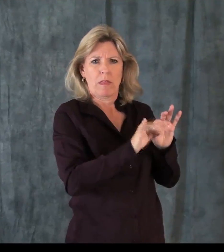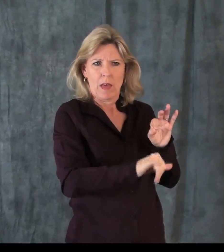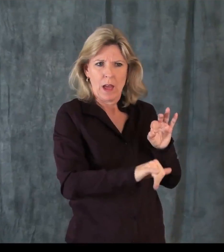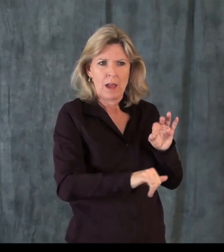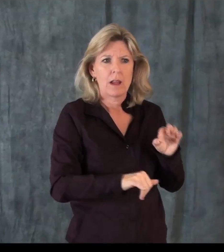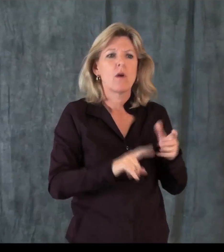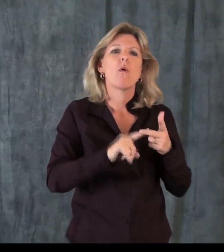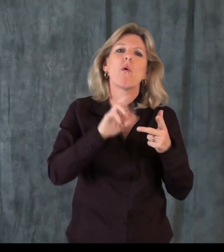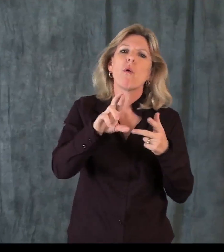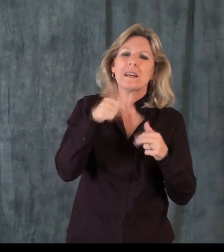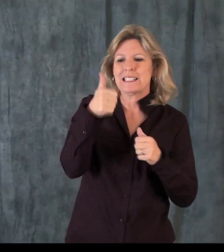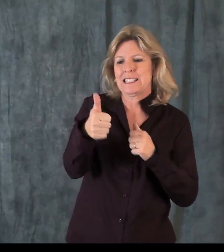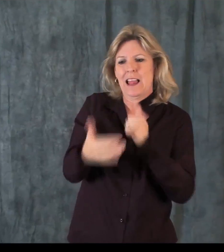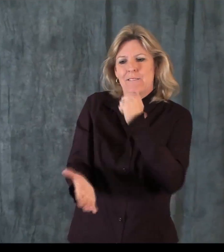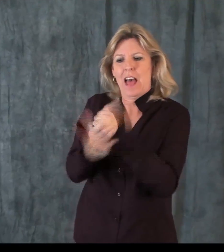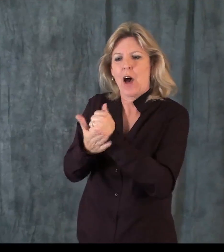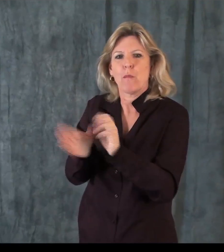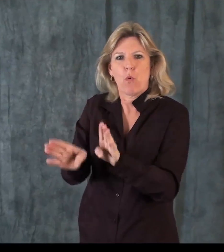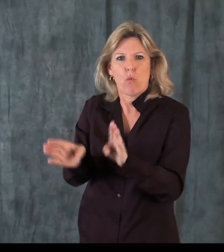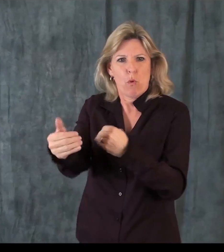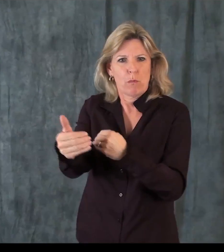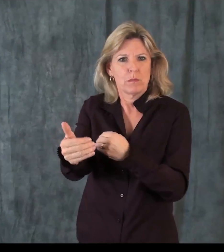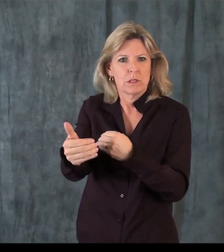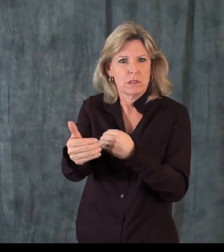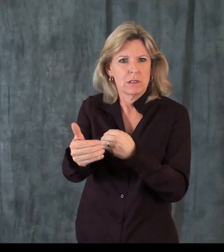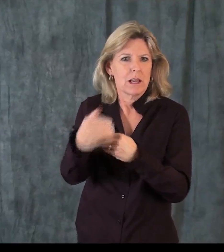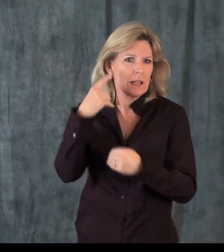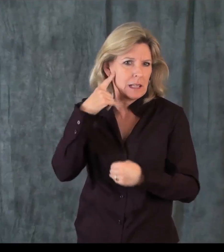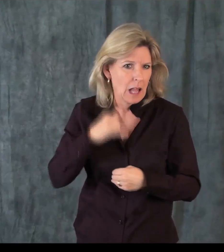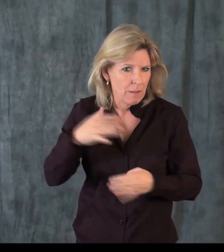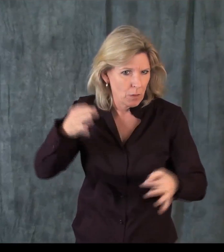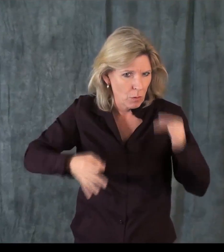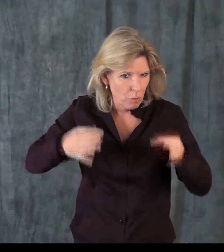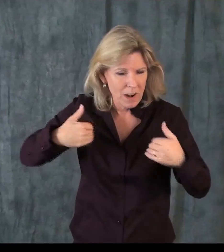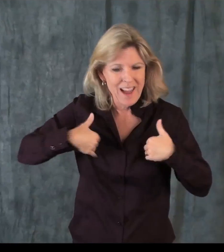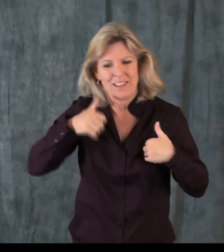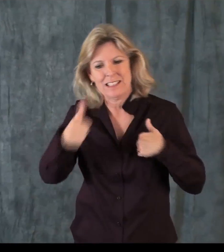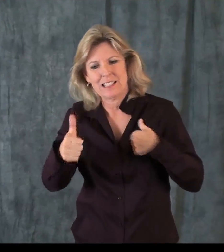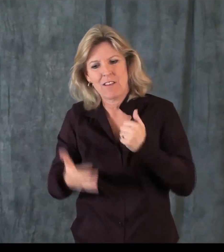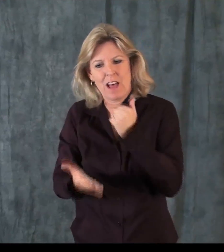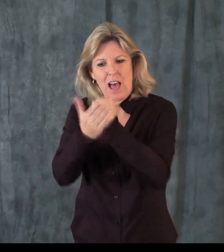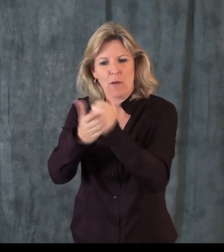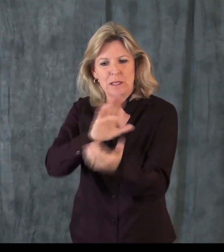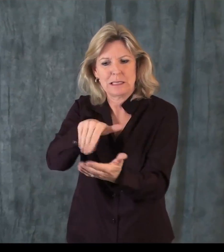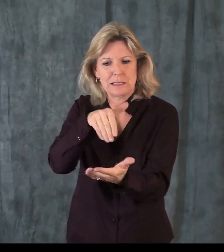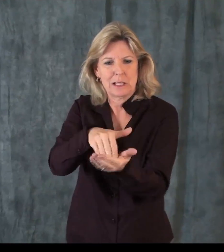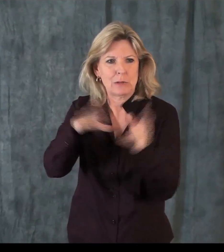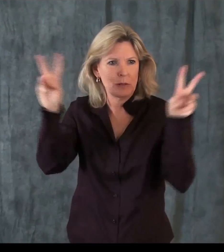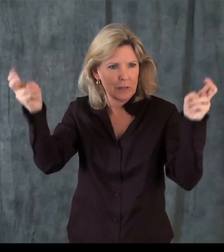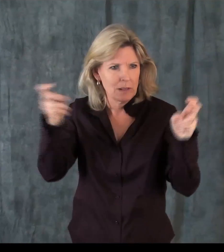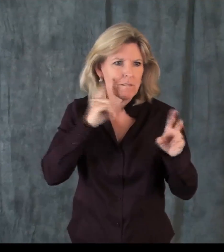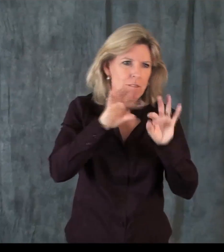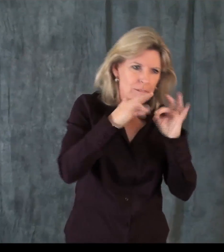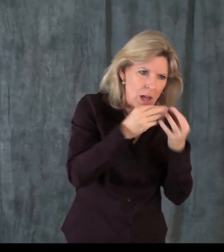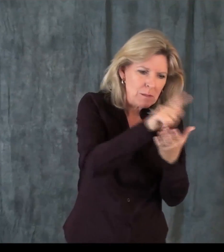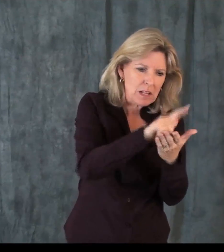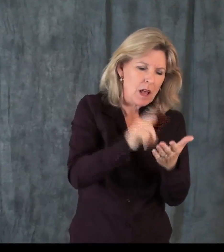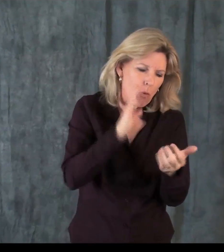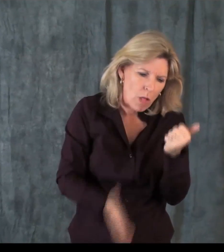happening with their court proceedings of their child. So in that case, we could use VRI for that. In California court